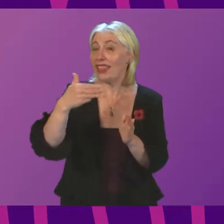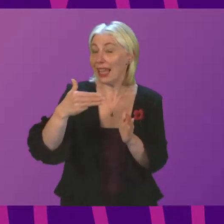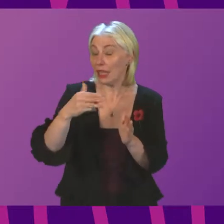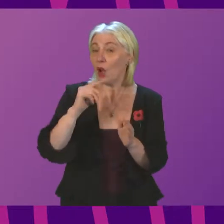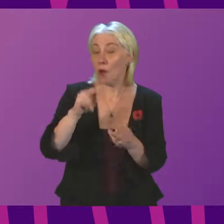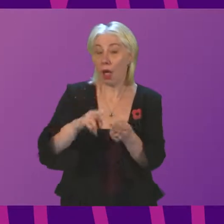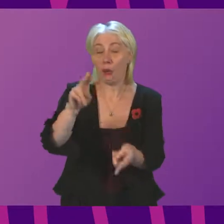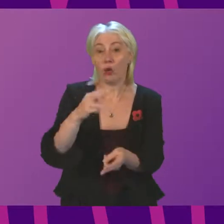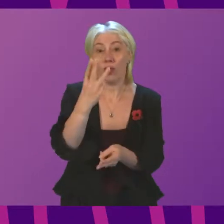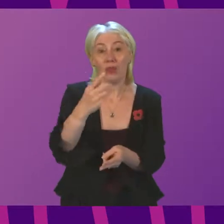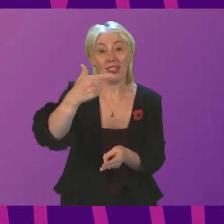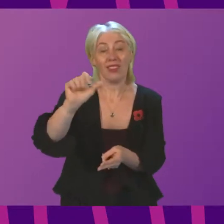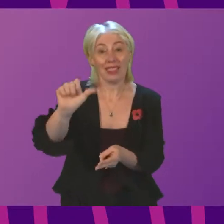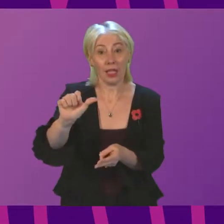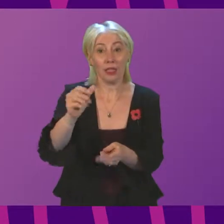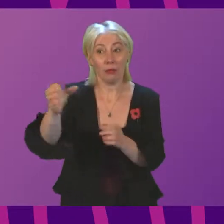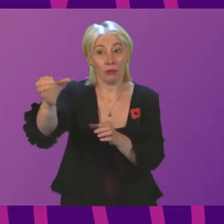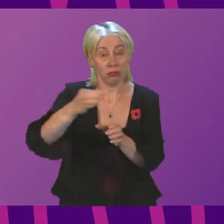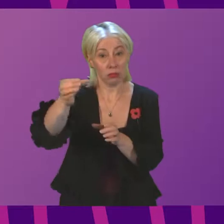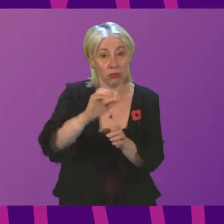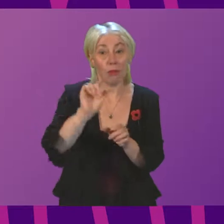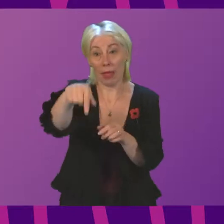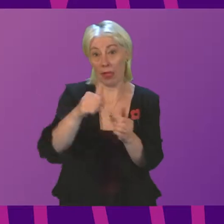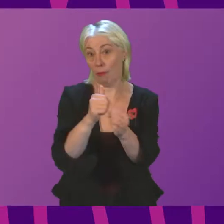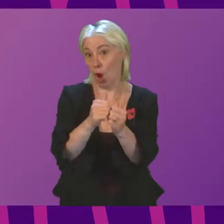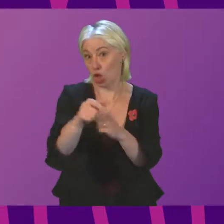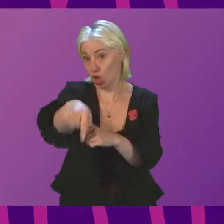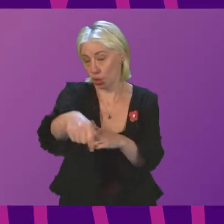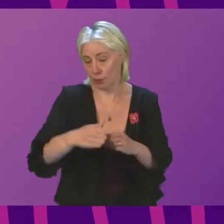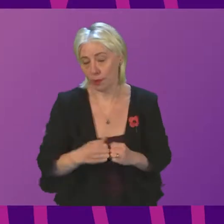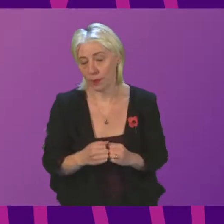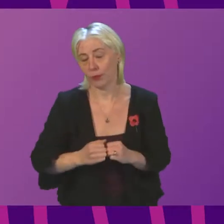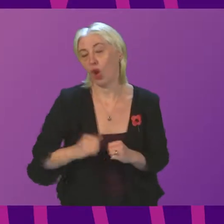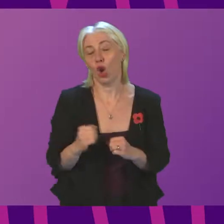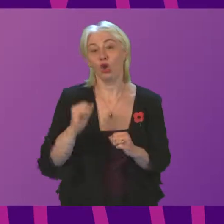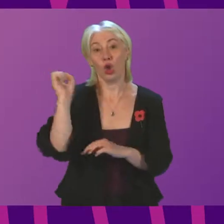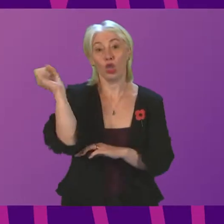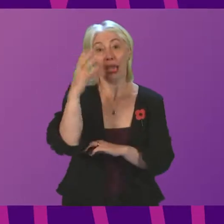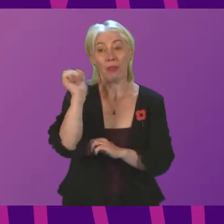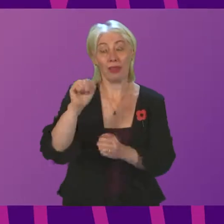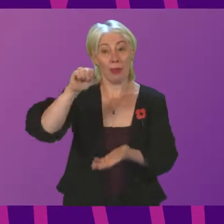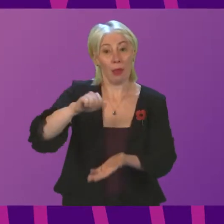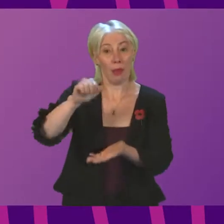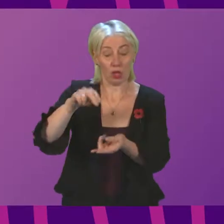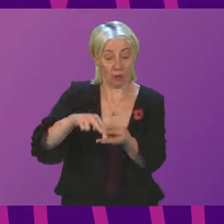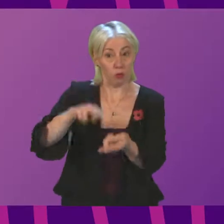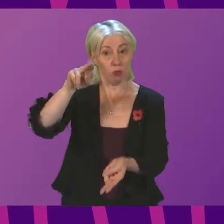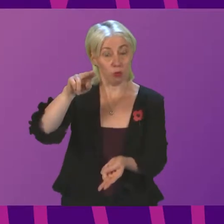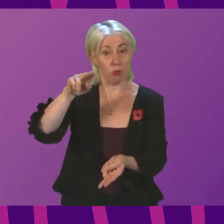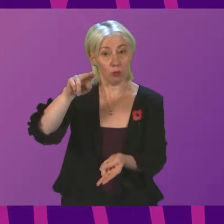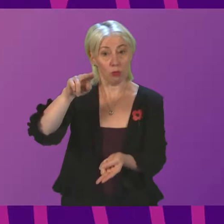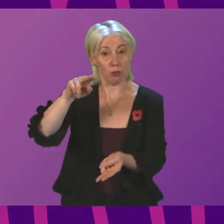356 by the spring. The Scottish Ambulance Service budget has risen under this Government. It has had